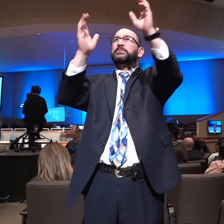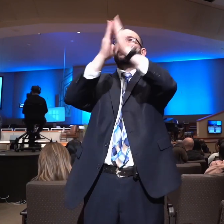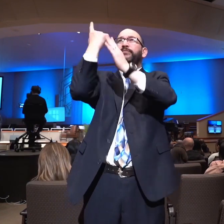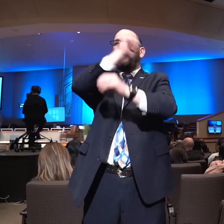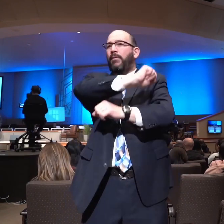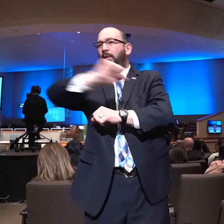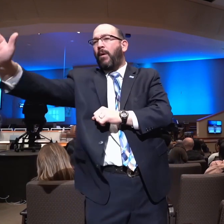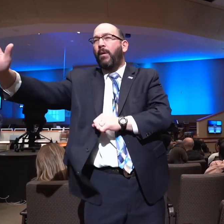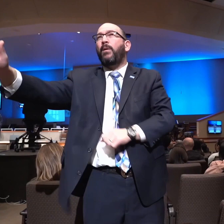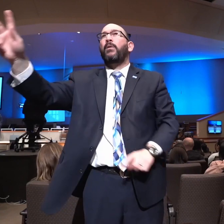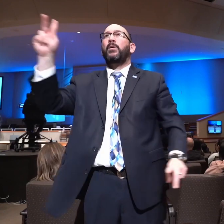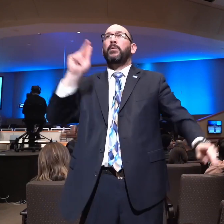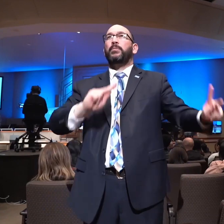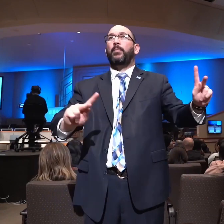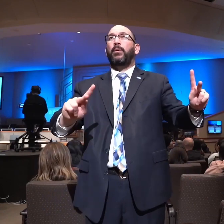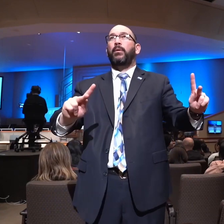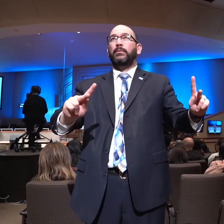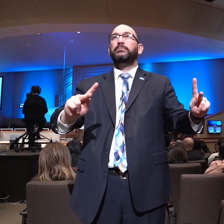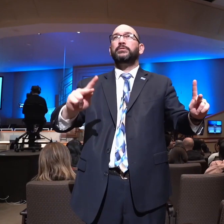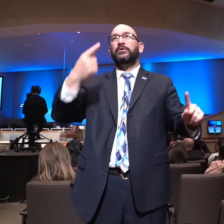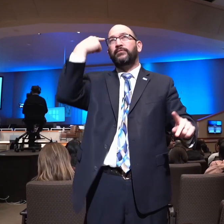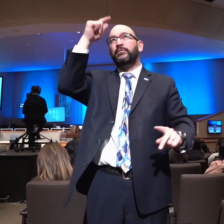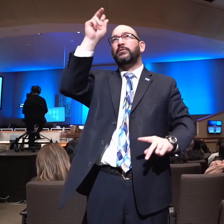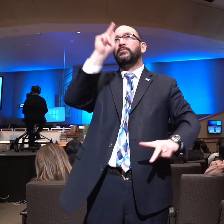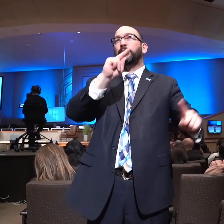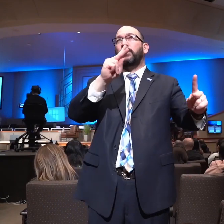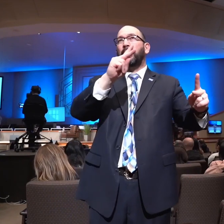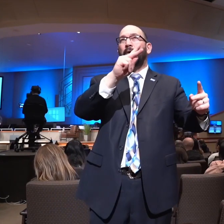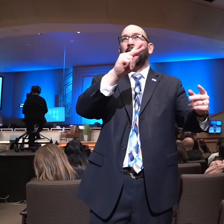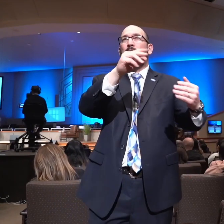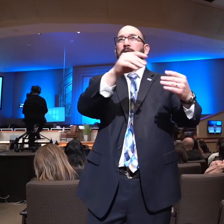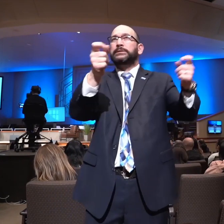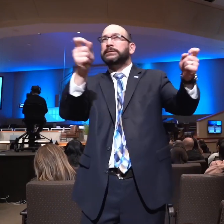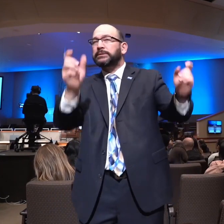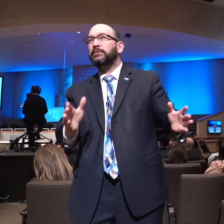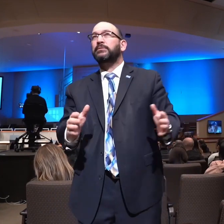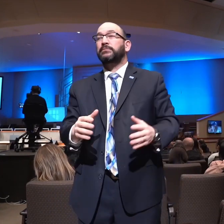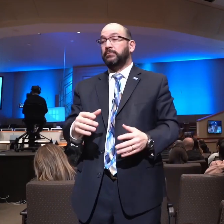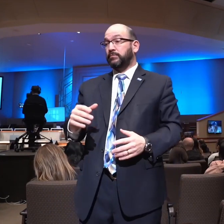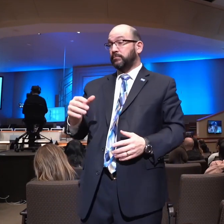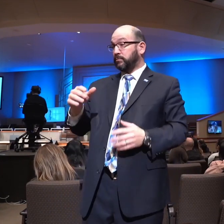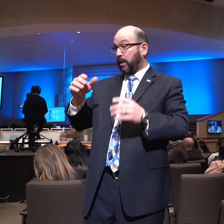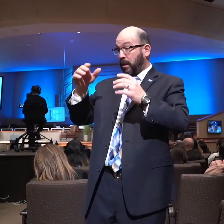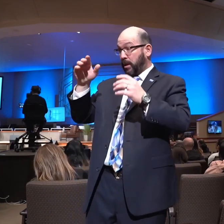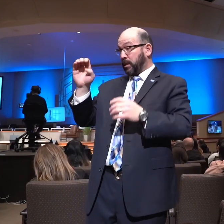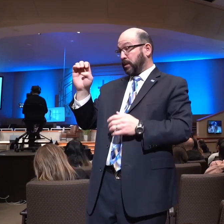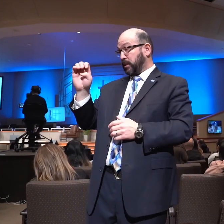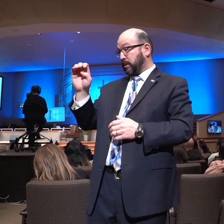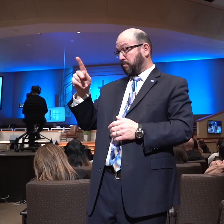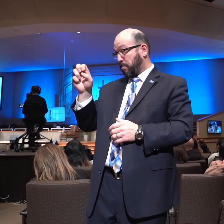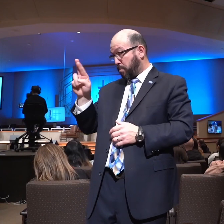We're to pray for those that are in authority. The Roman emperor Nero who was the emperor at this time was